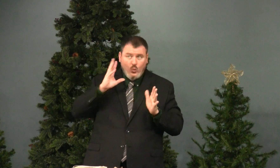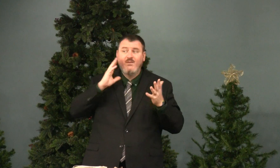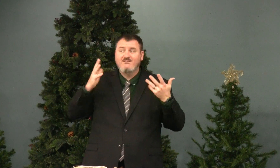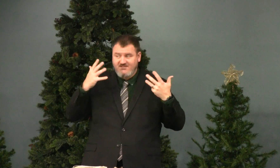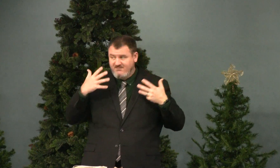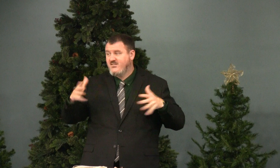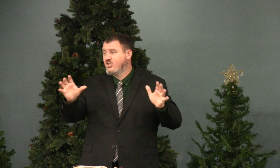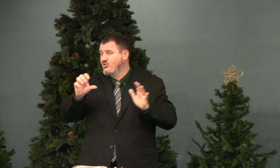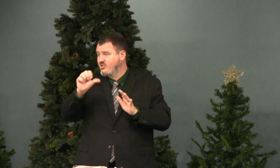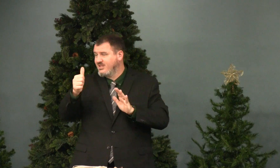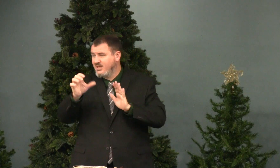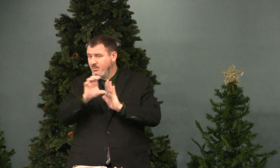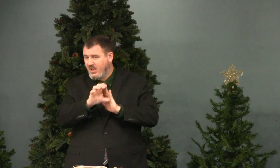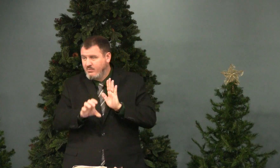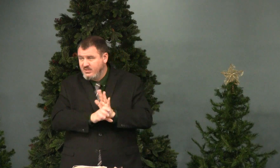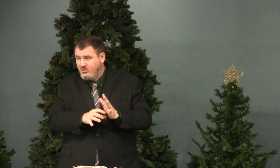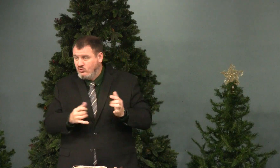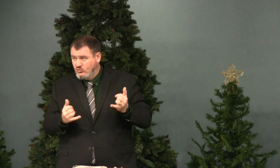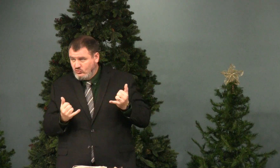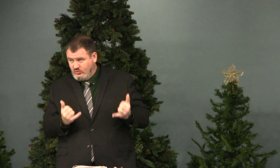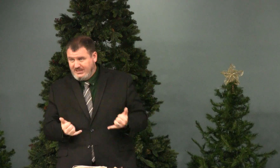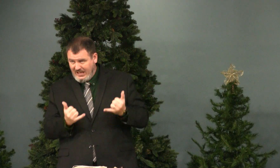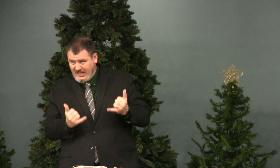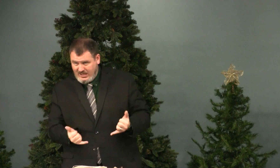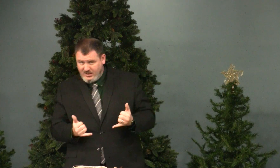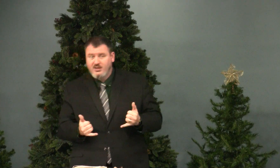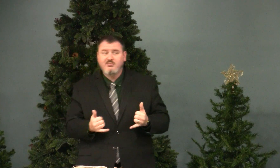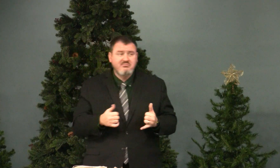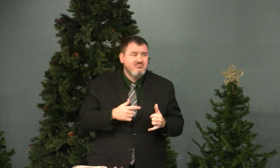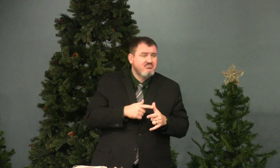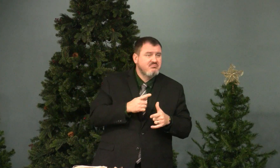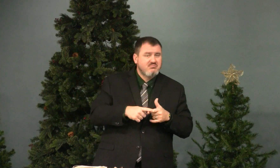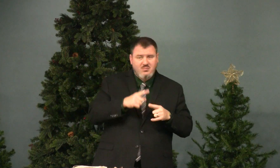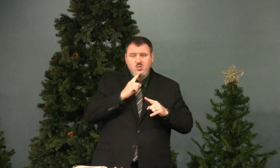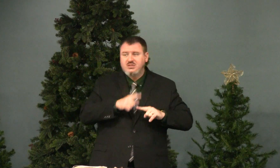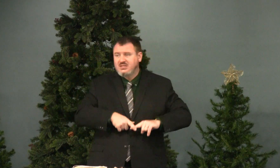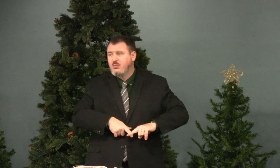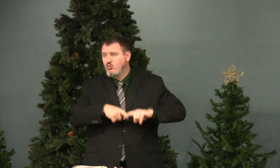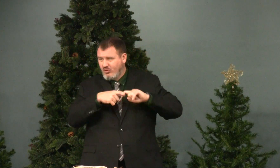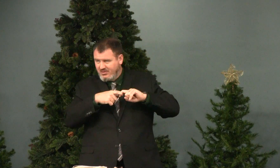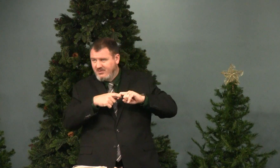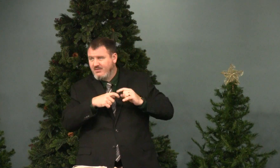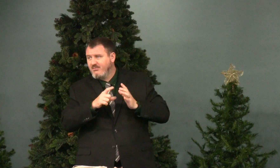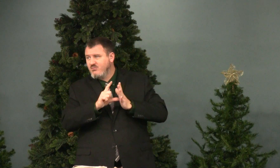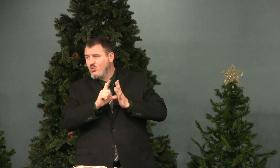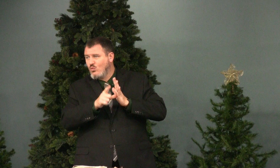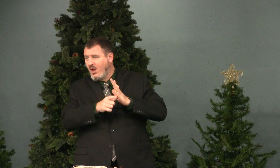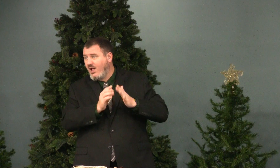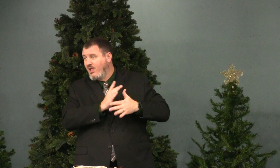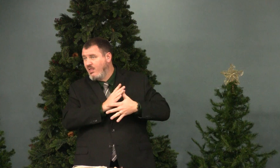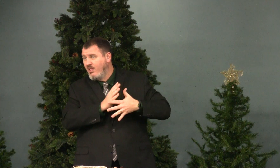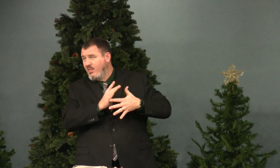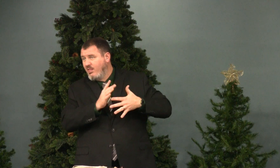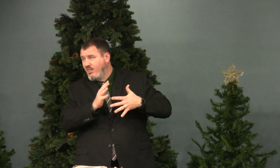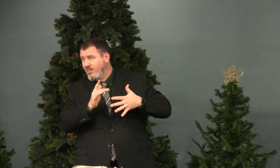Commandments, and Lord willing, we'll finish the Ten Commandments today, and then we'll take a break on that for a while,